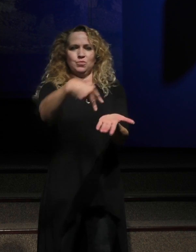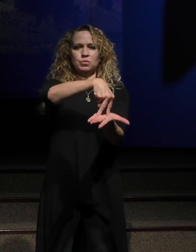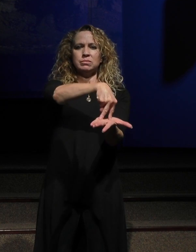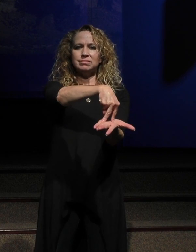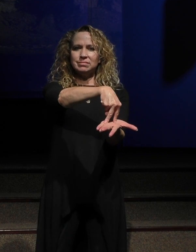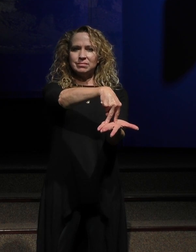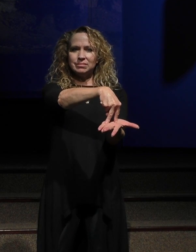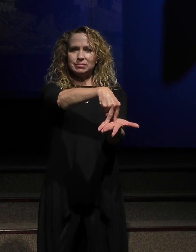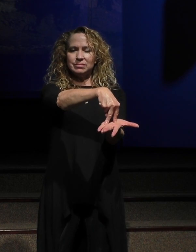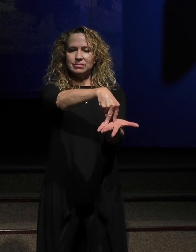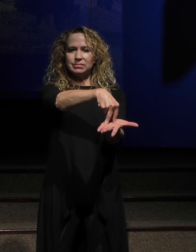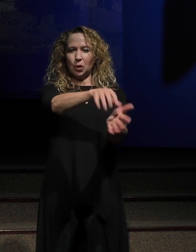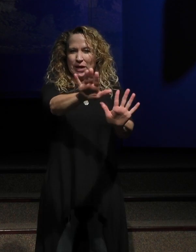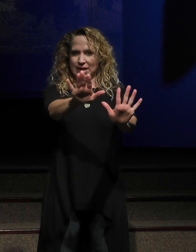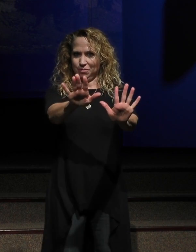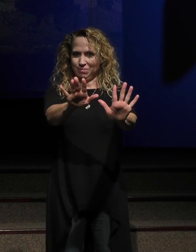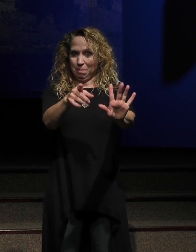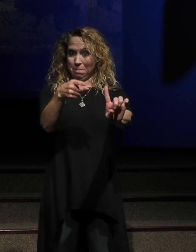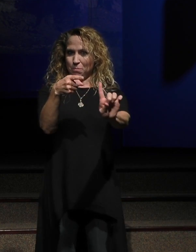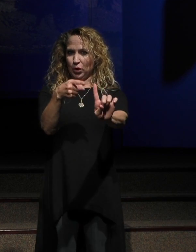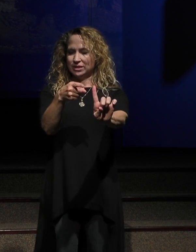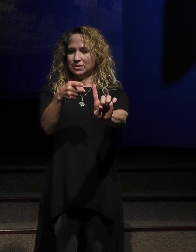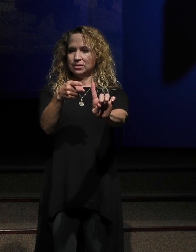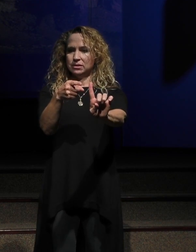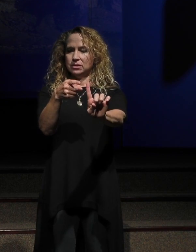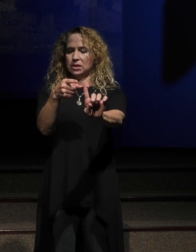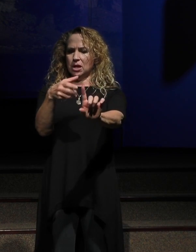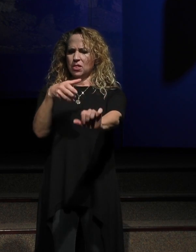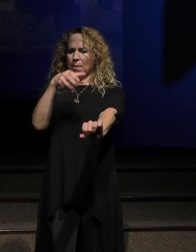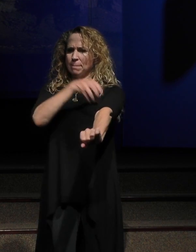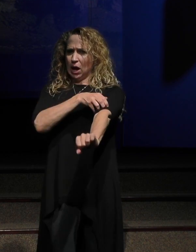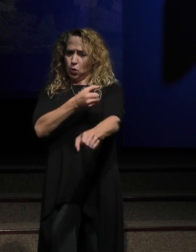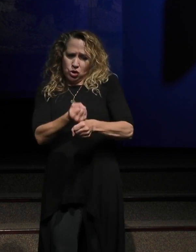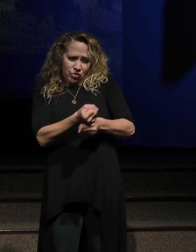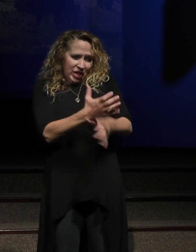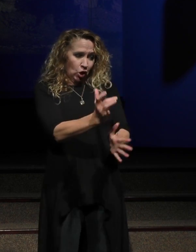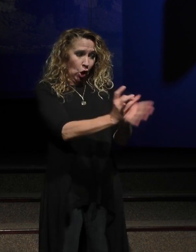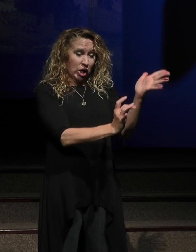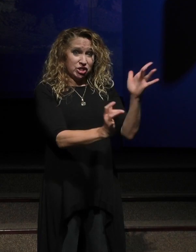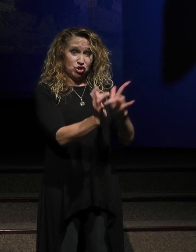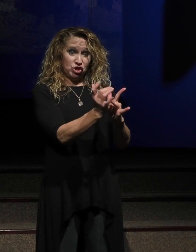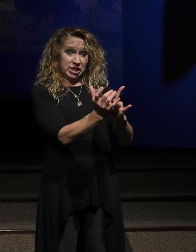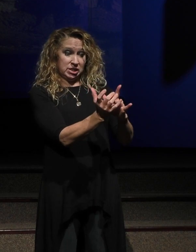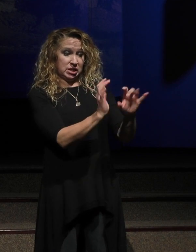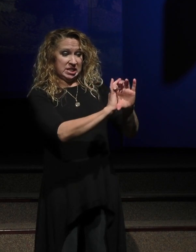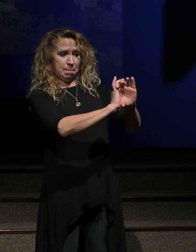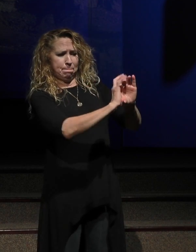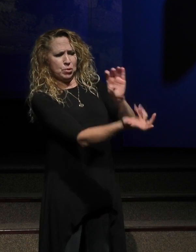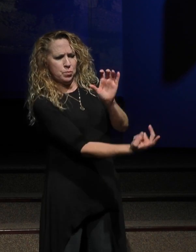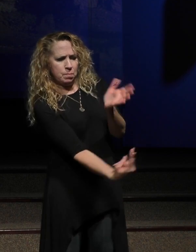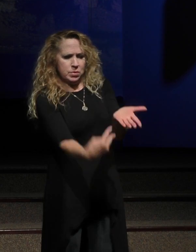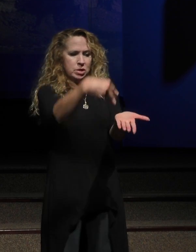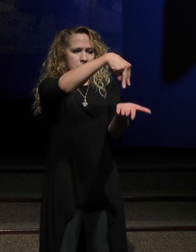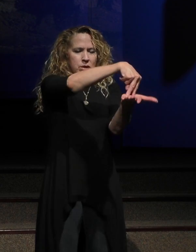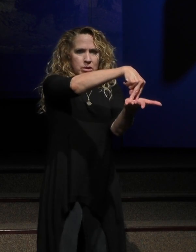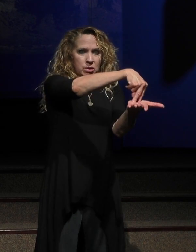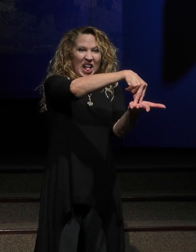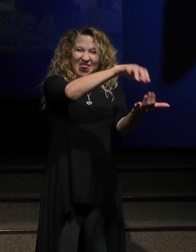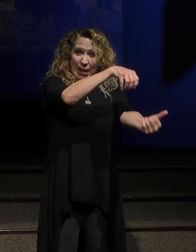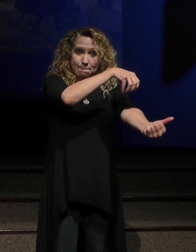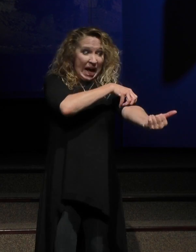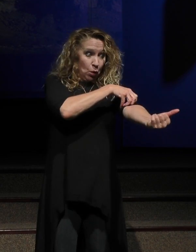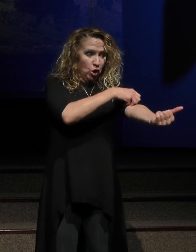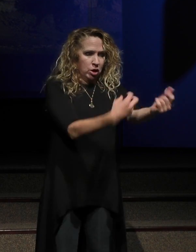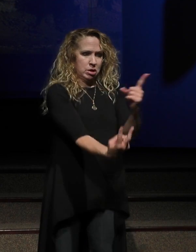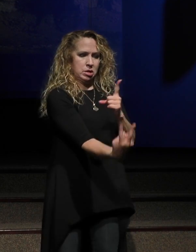Now track with me on this. The same power that raised Jesus Christ from the dead is the same power that's